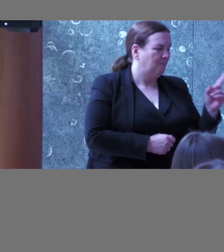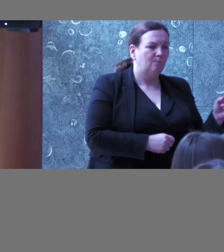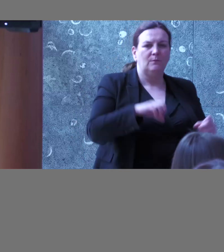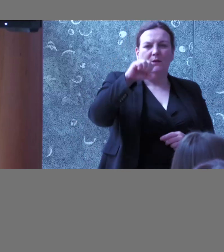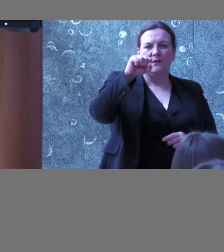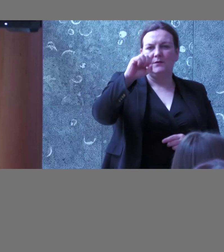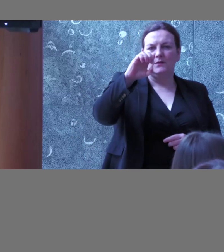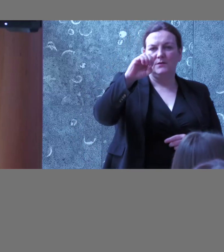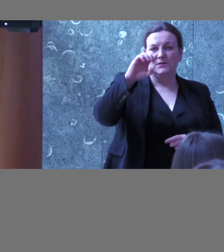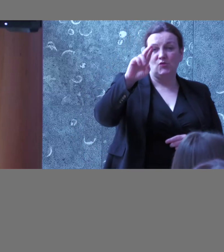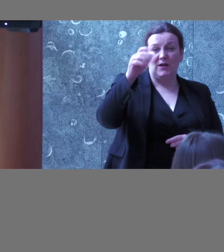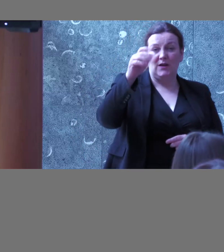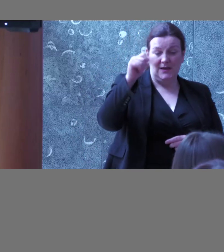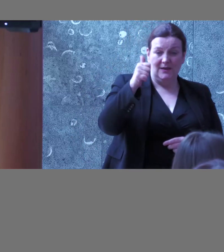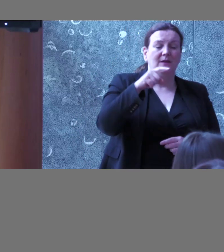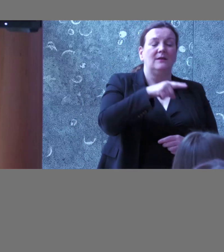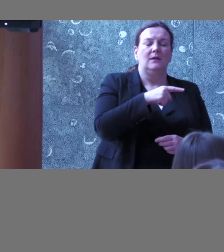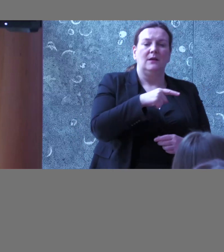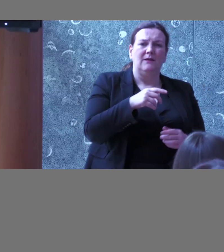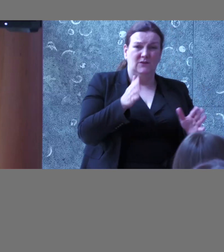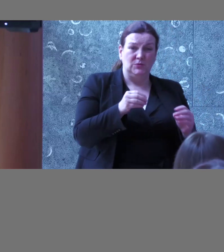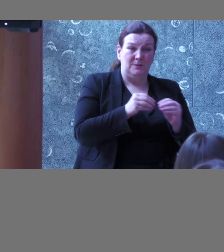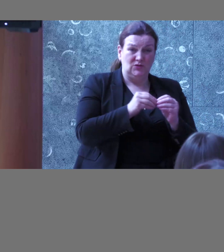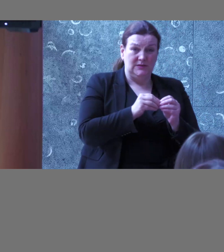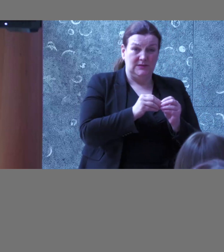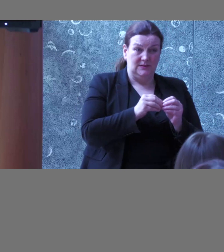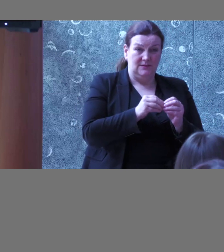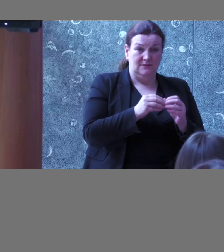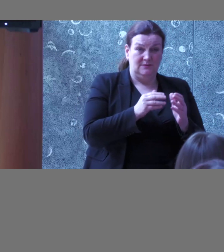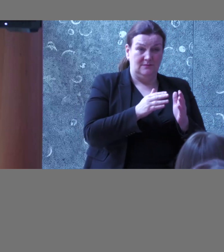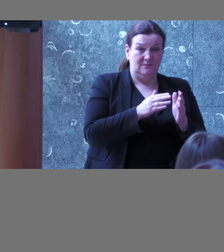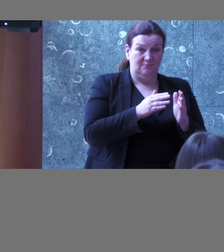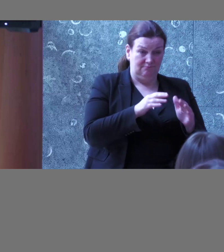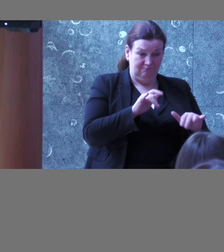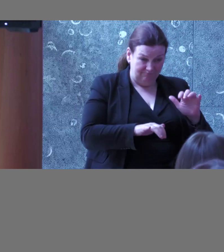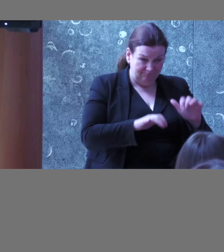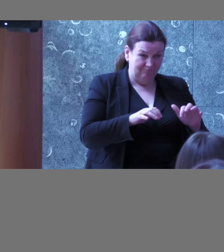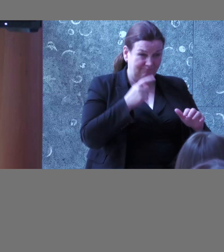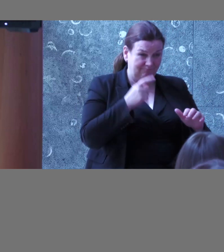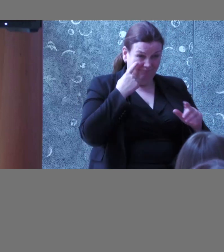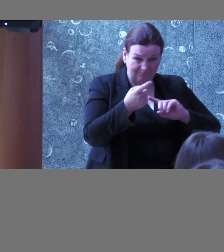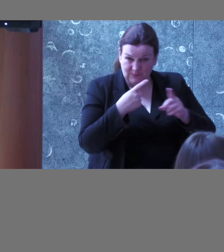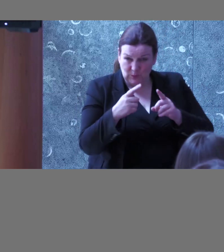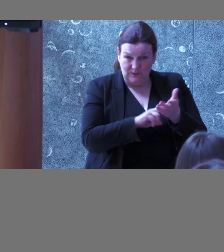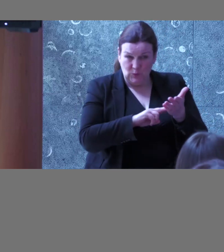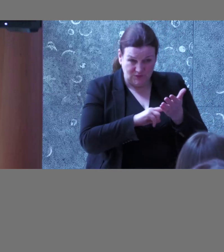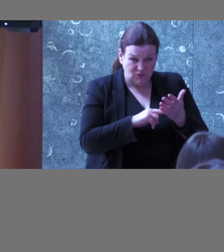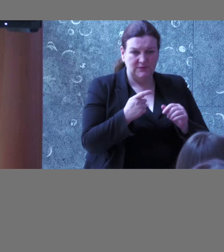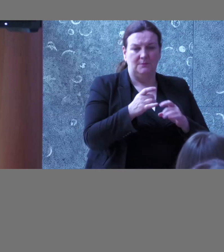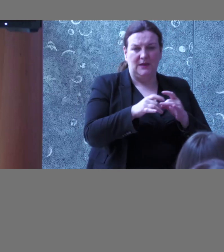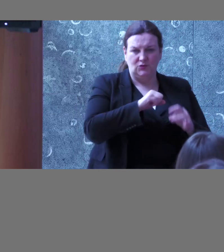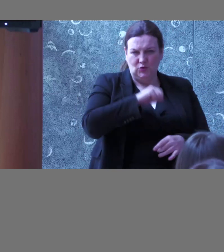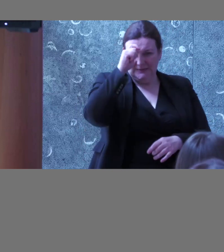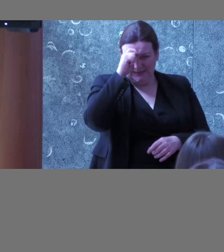on that, obviously there's the manual that you just mentioned and that kind of leads into engaging with your users, getting regular